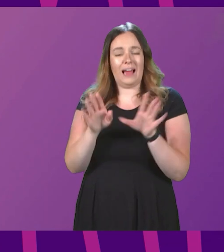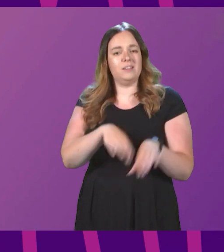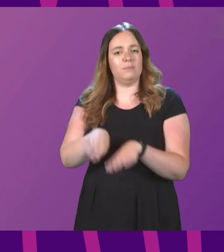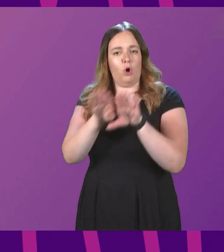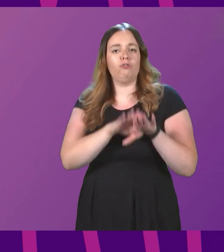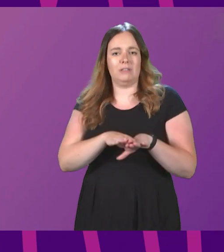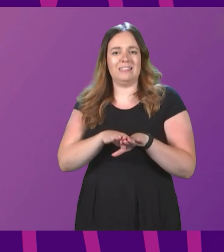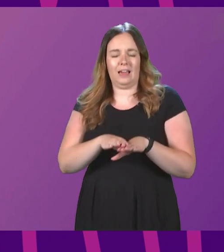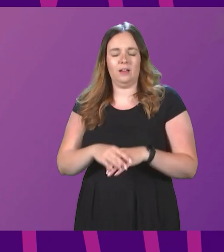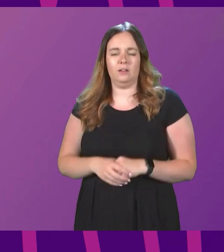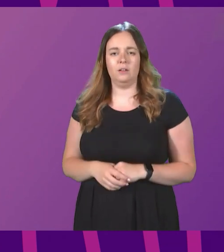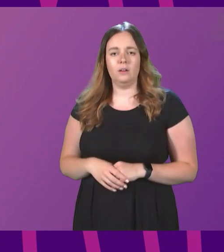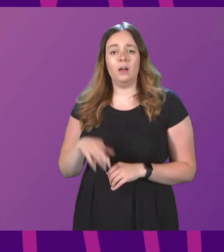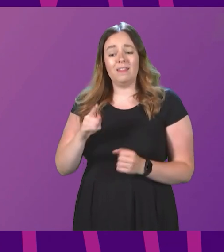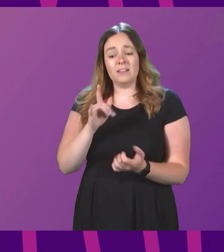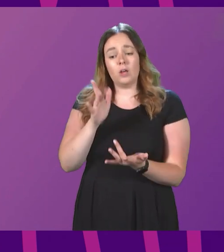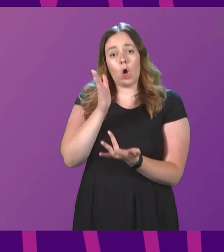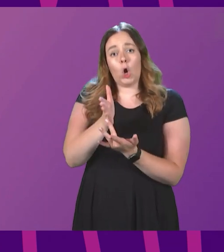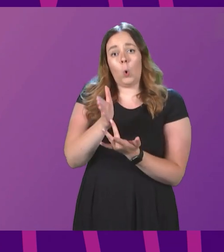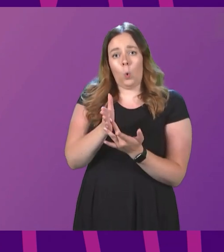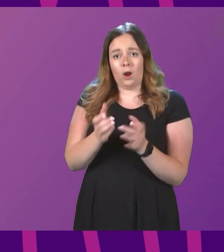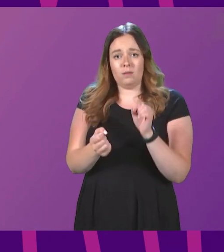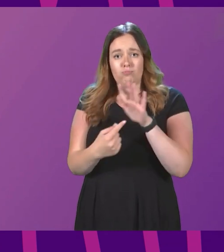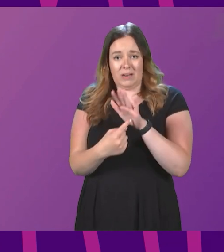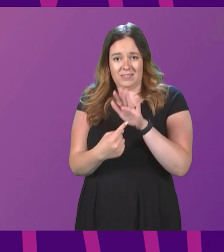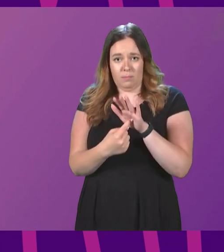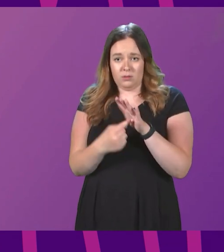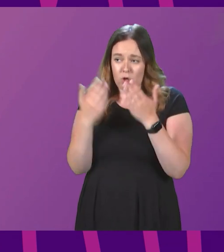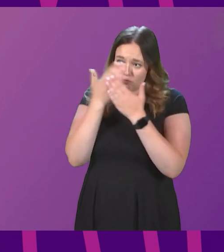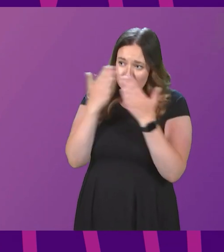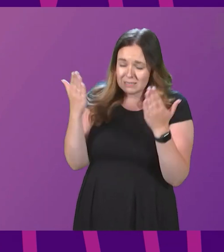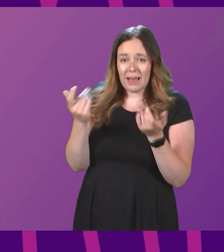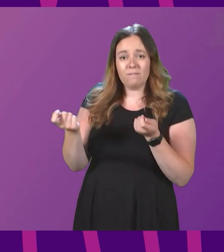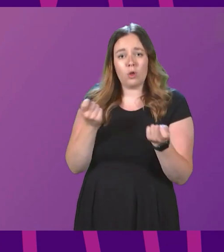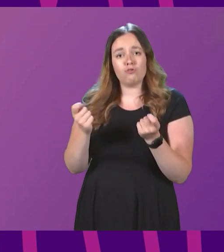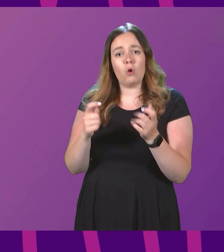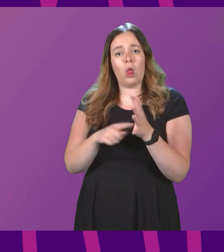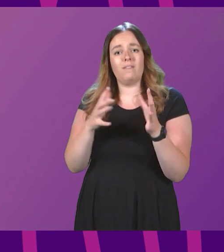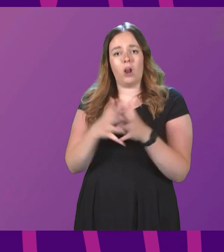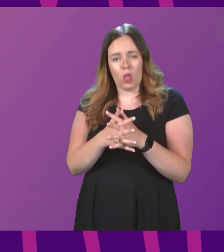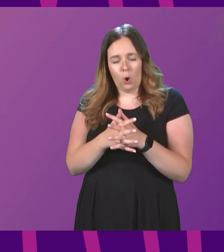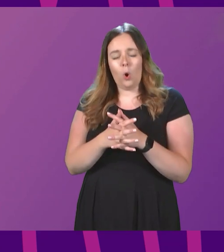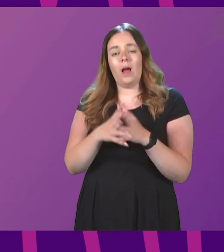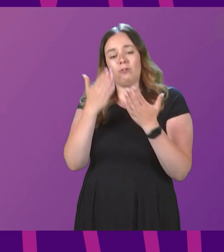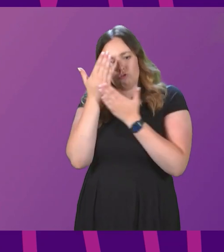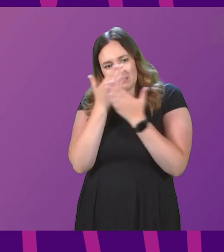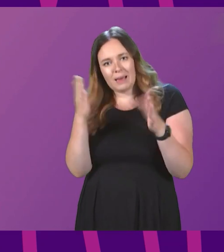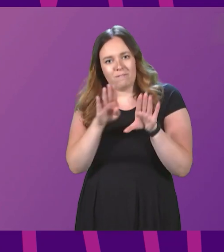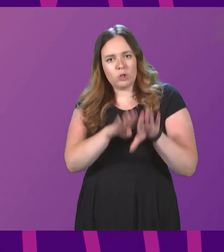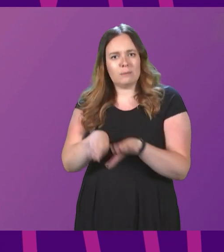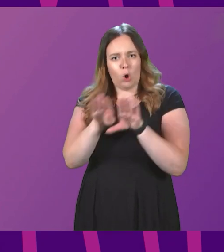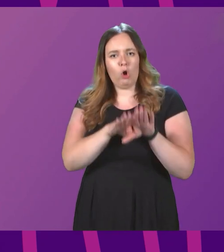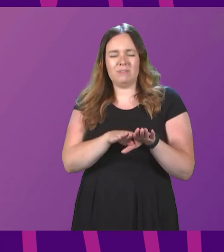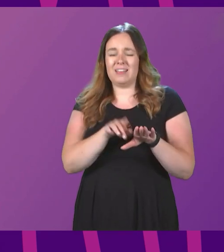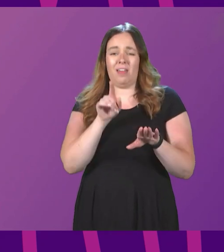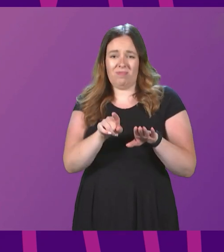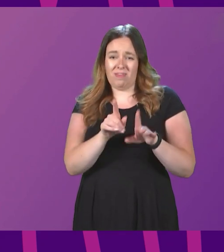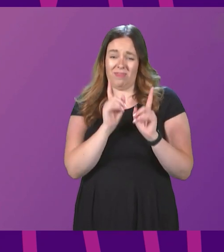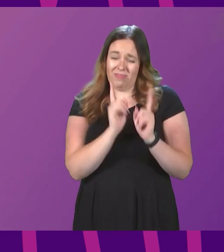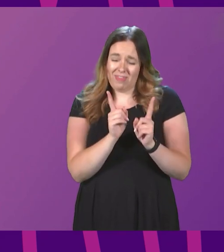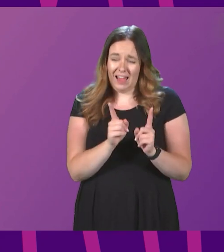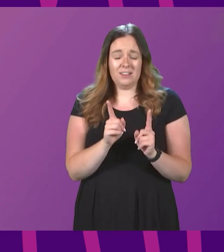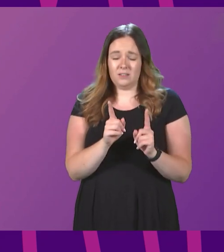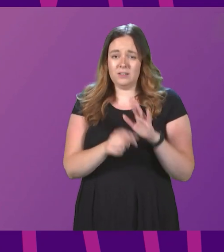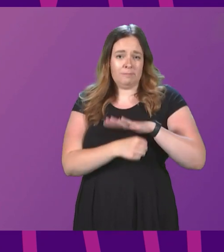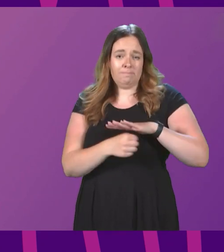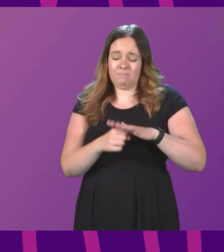Indeed, these core principles, respect for the rule of law and respect for democracy, underpin everything I